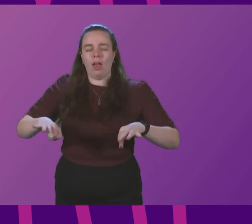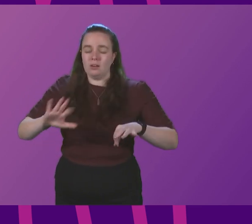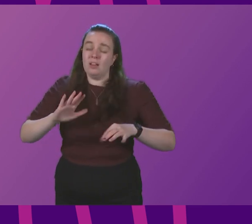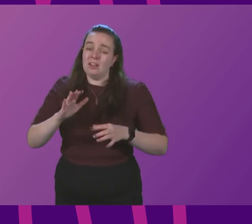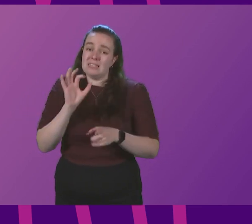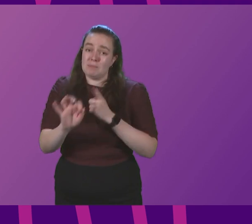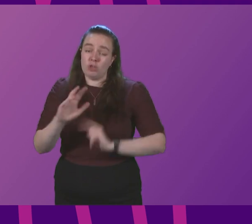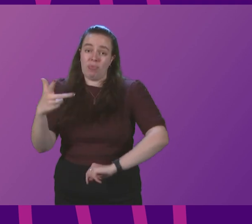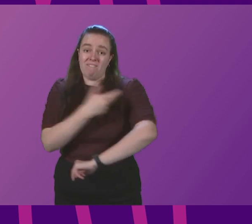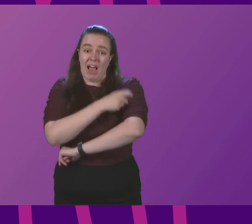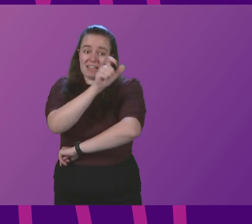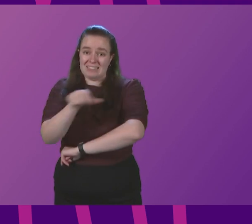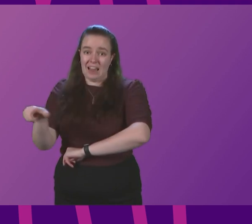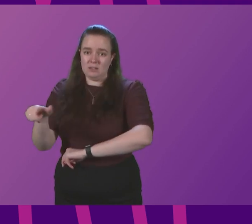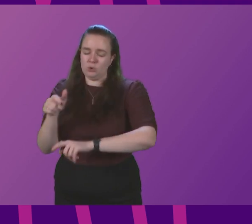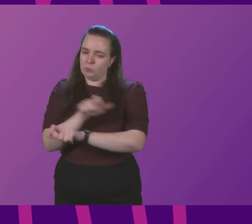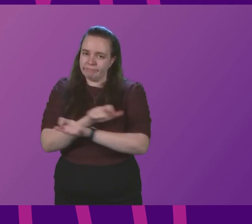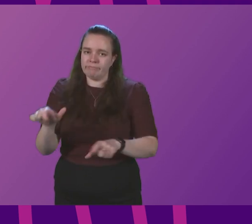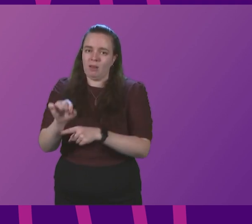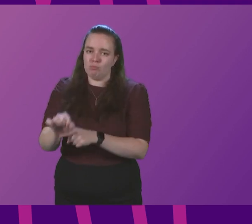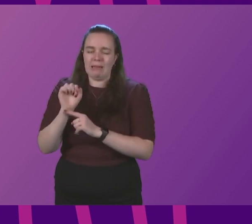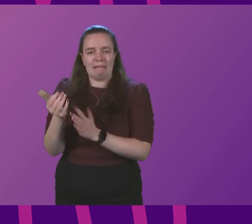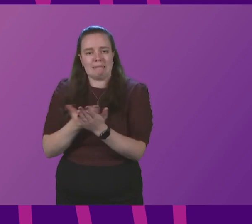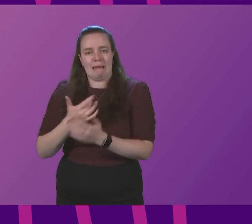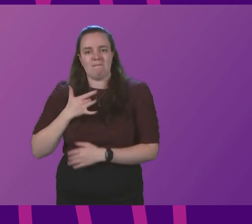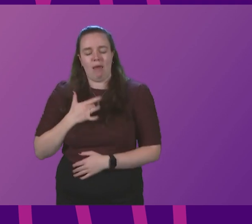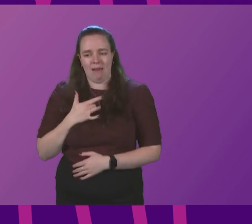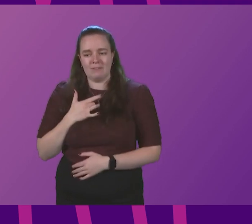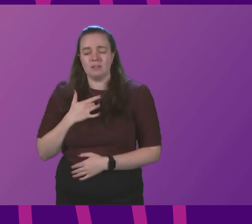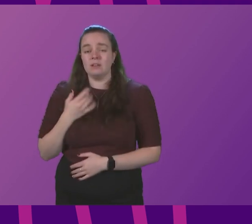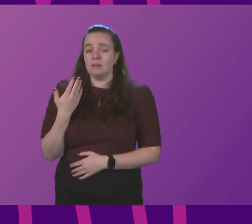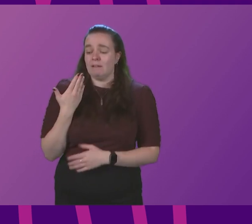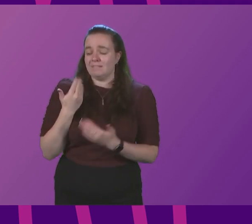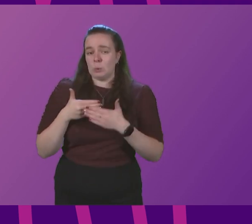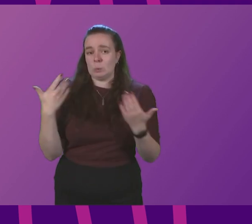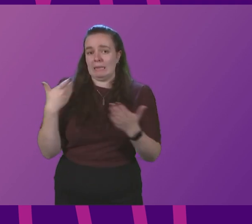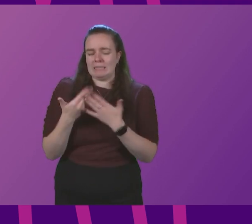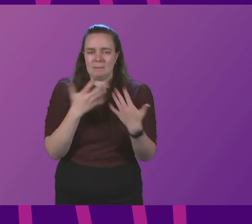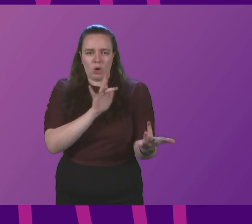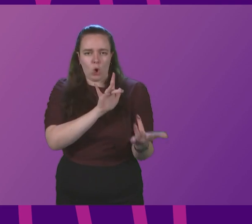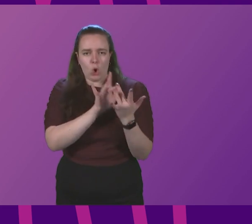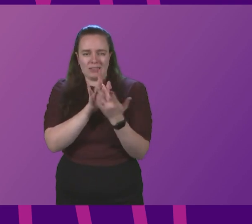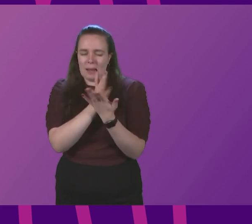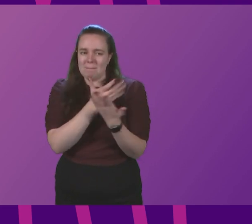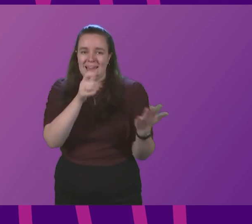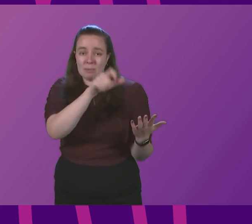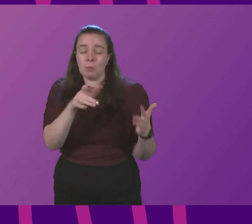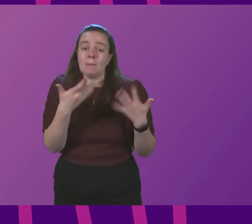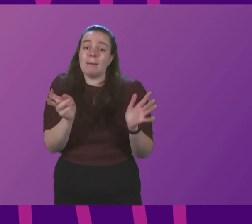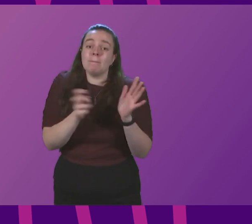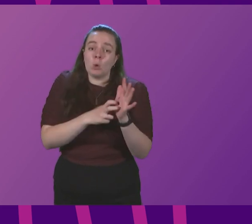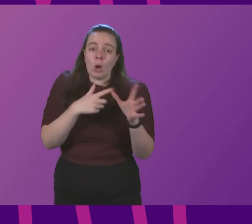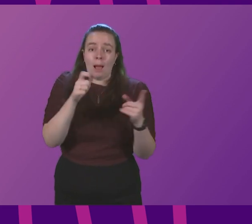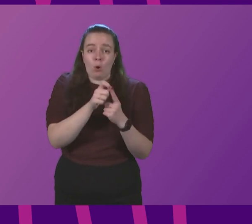vaccinators who continue to help protect and save lives. In the last few days, I have been contacted by a number of people who, having booked an appointment,